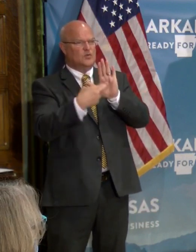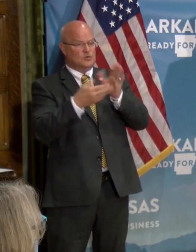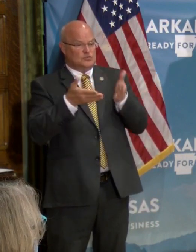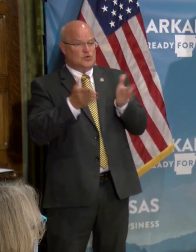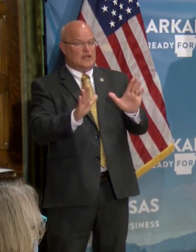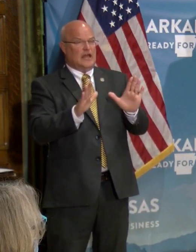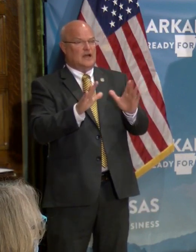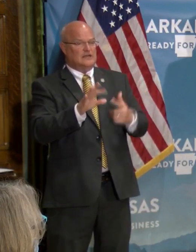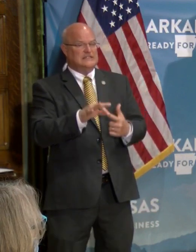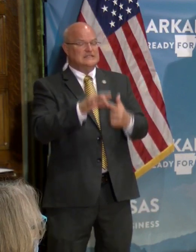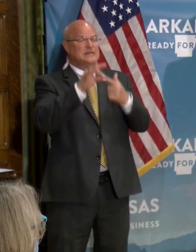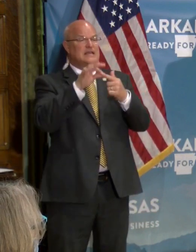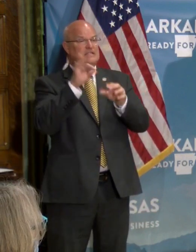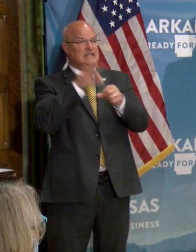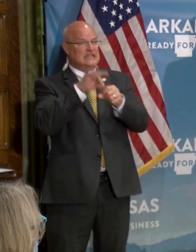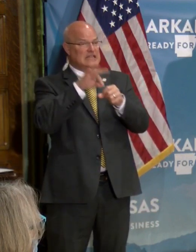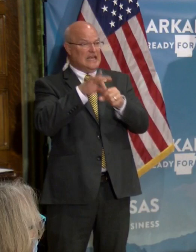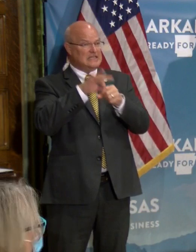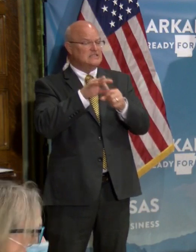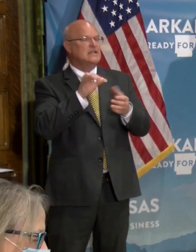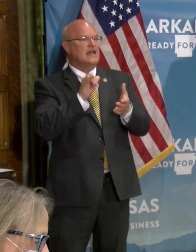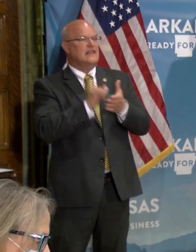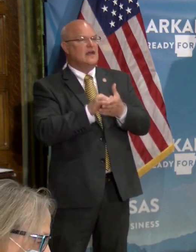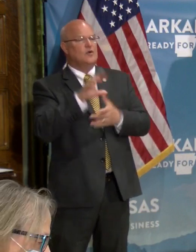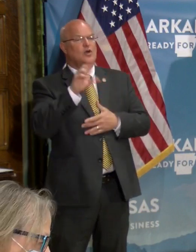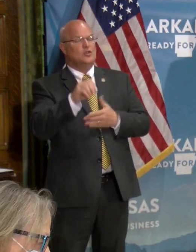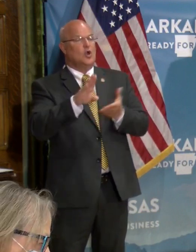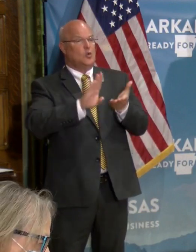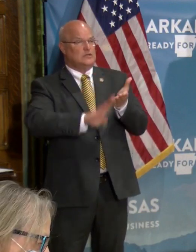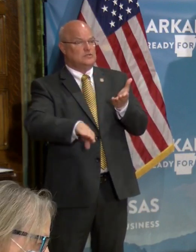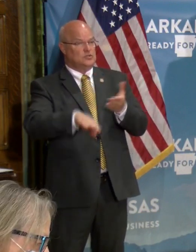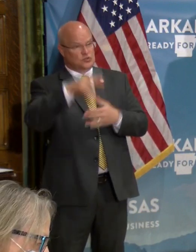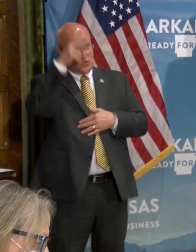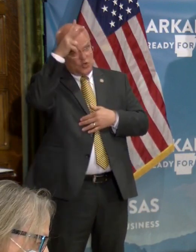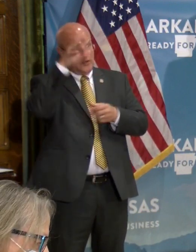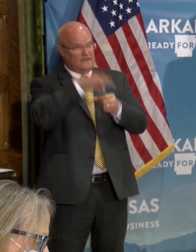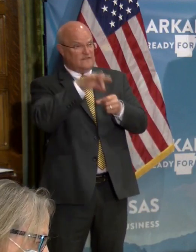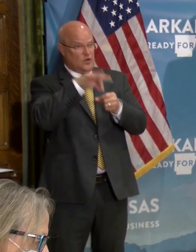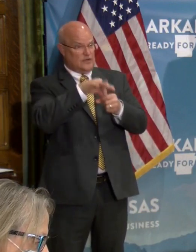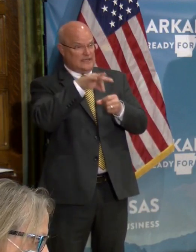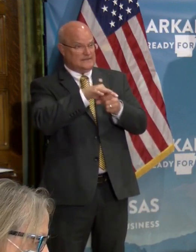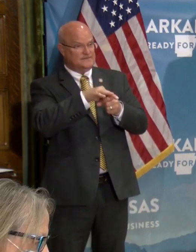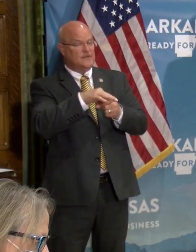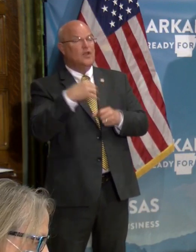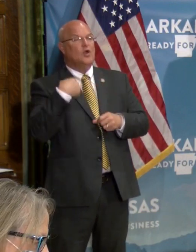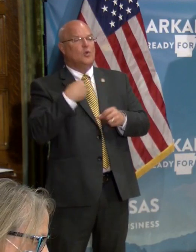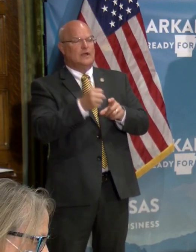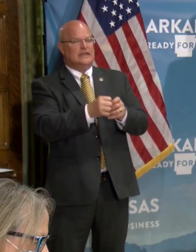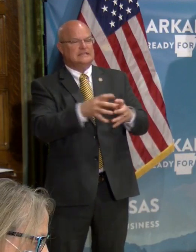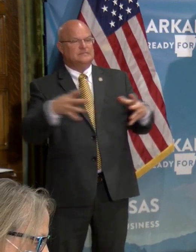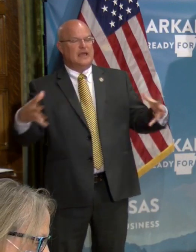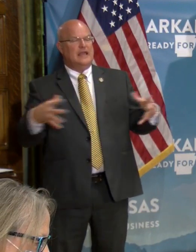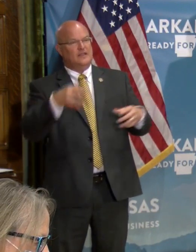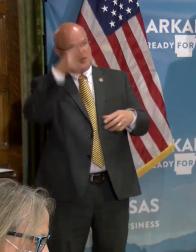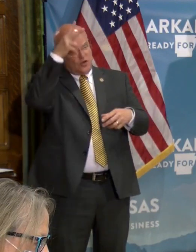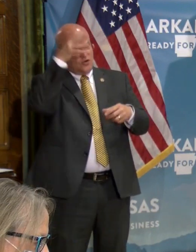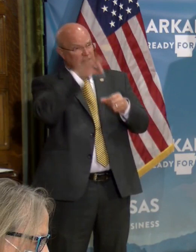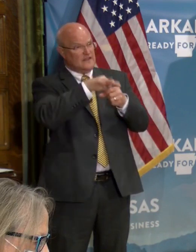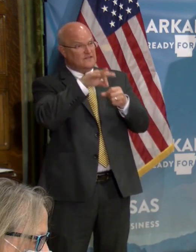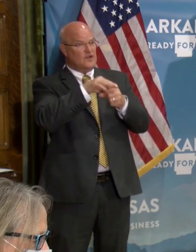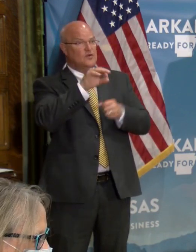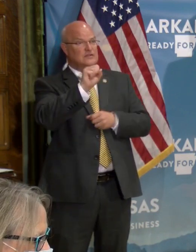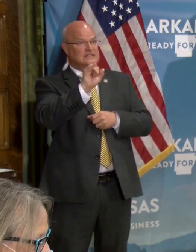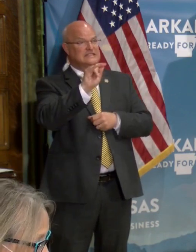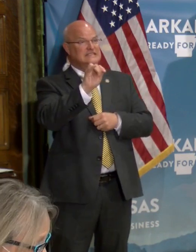to allow in our special elections, which was no excuse early voting. And we expanded the early voting sites